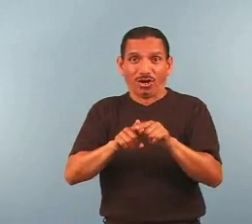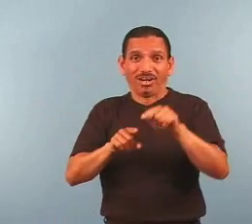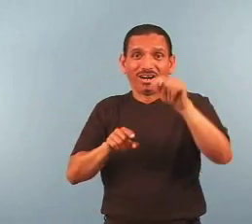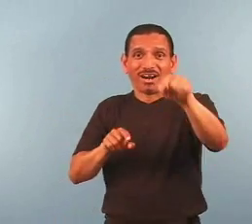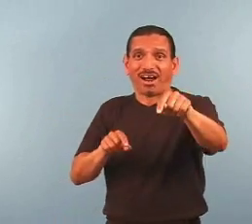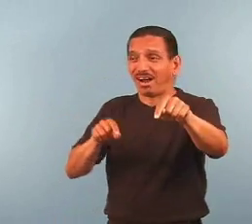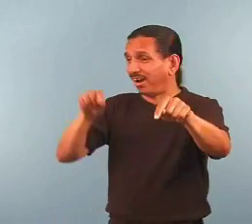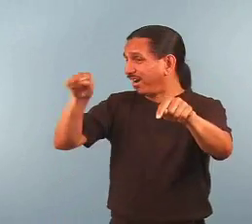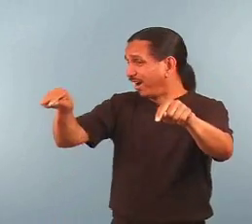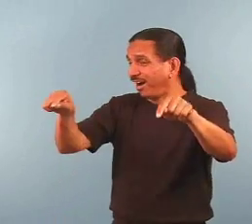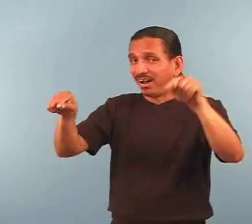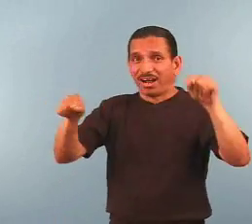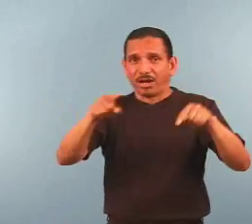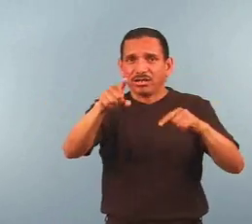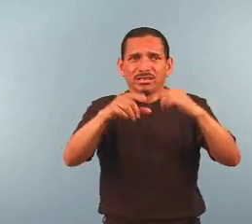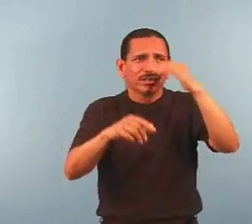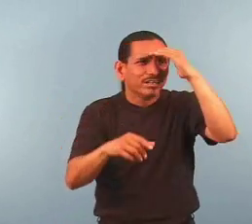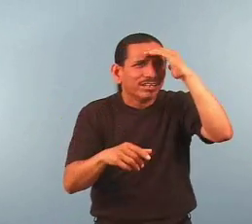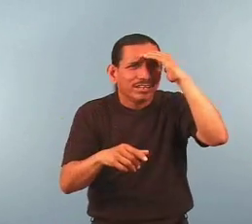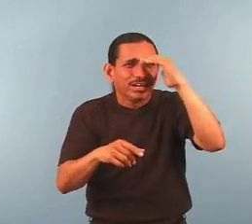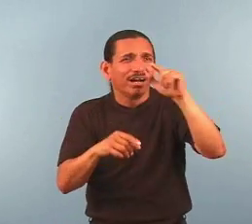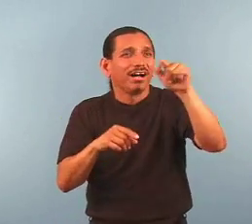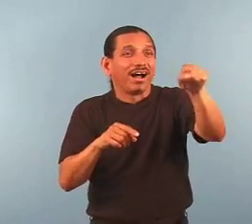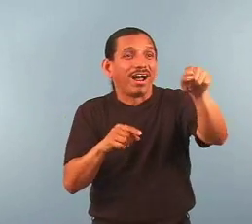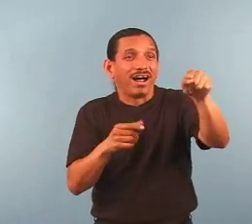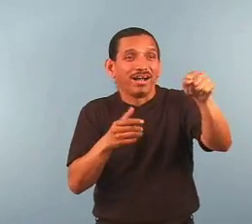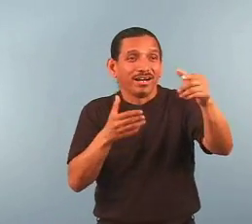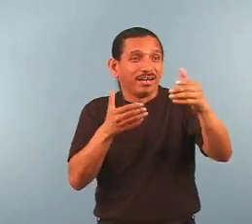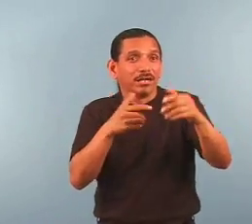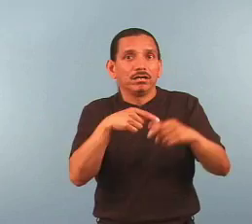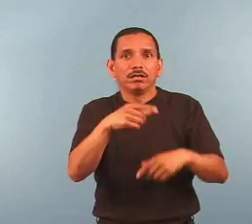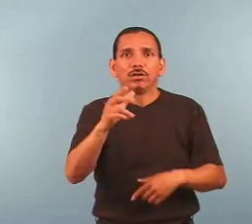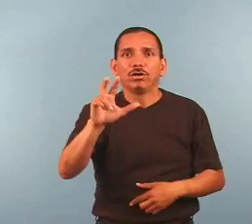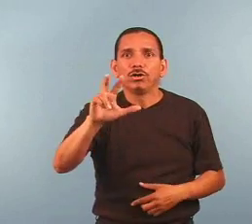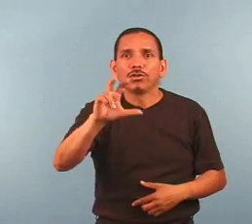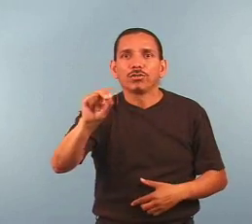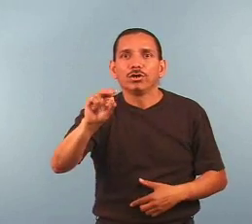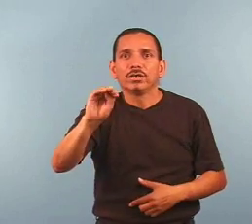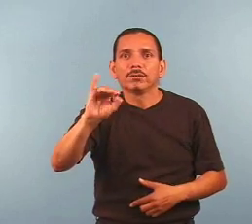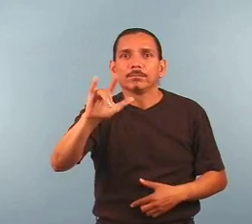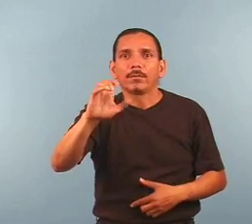These stars spread 30 miles fields